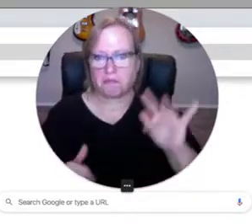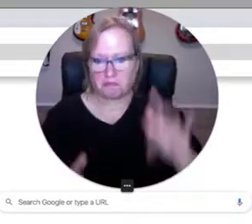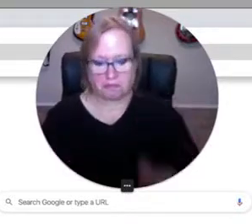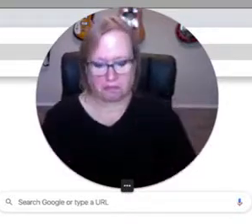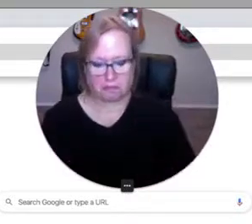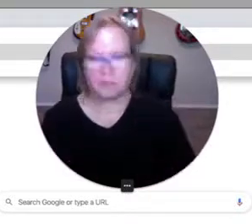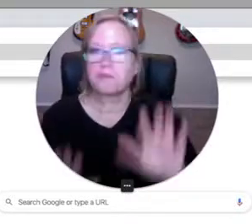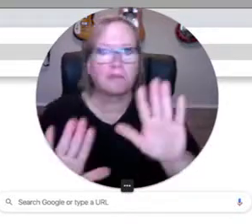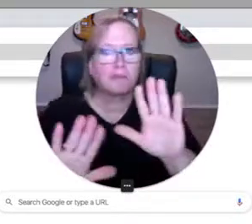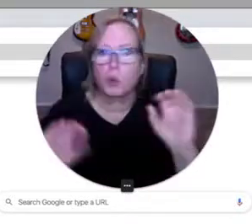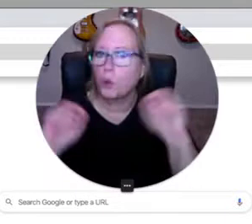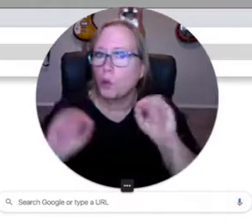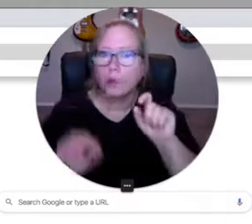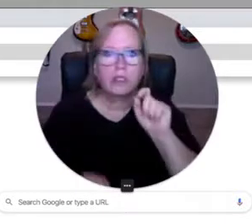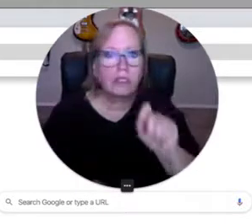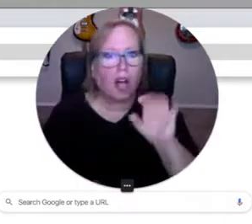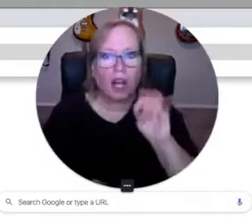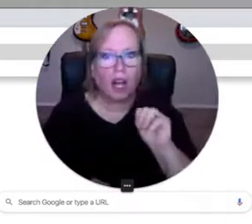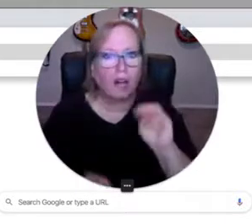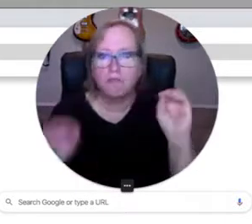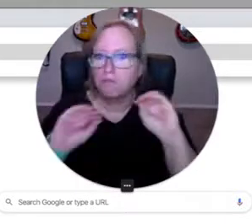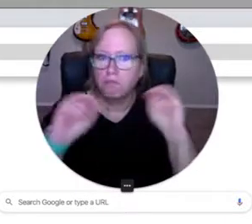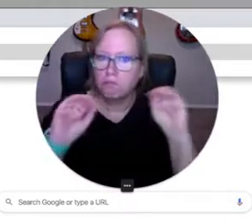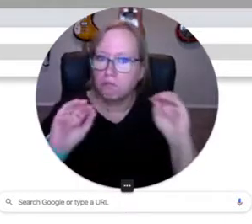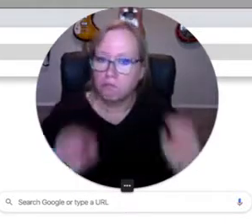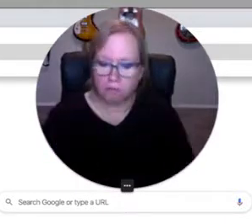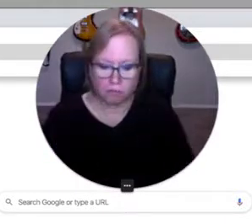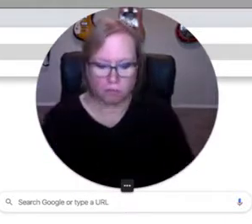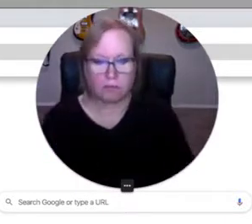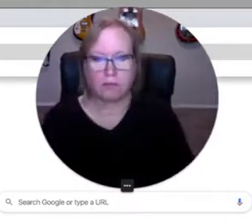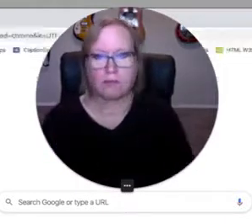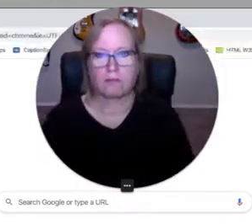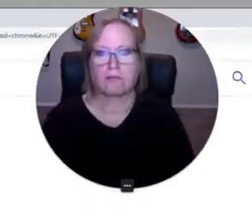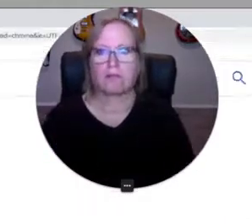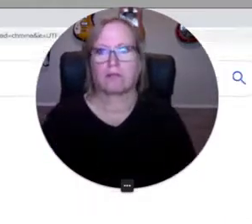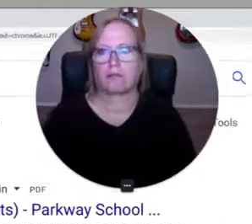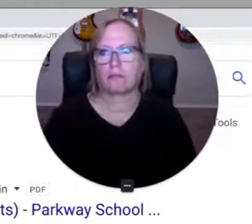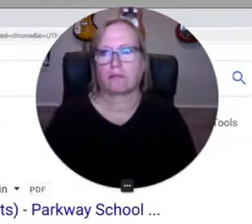Type that and return. There's no .com